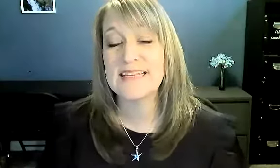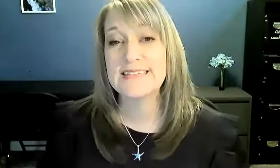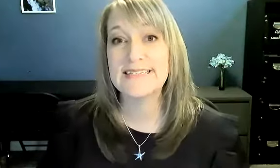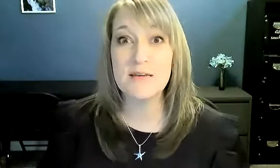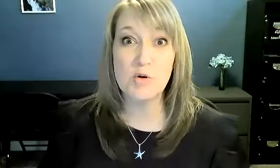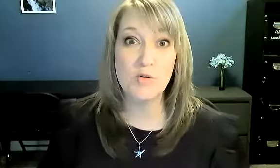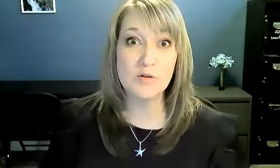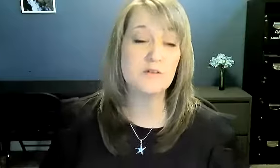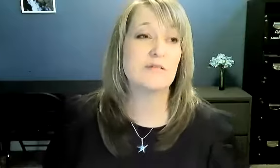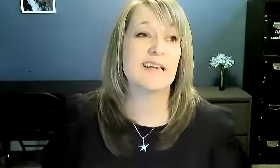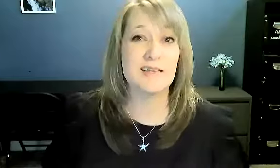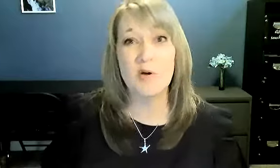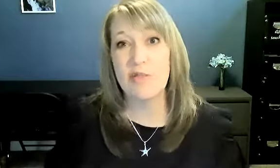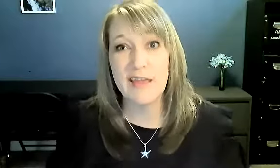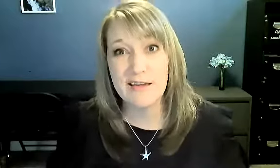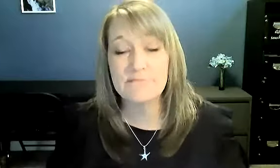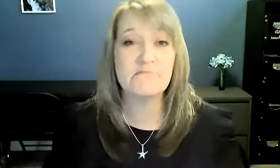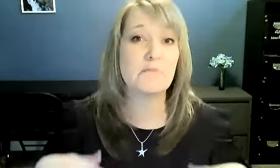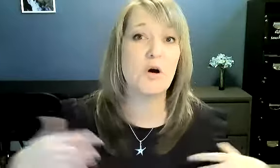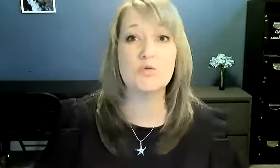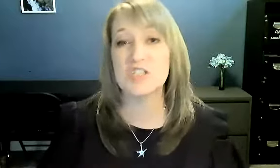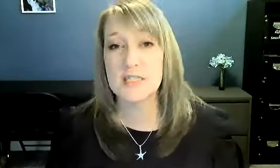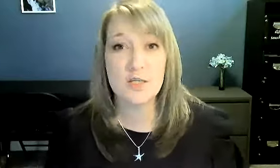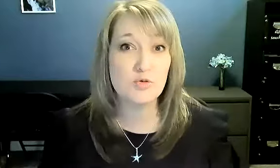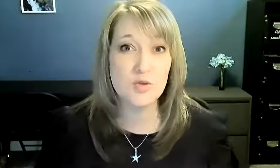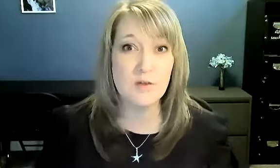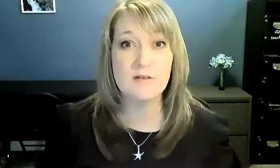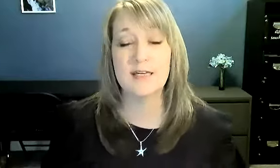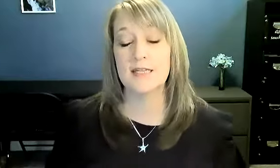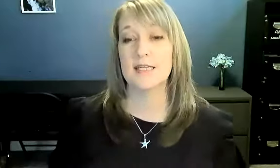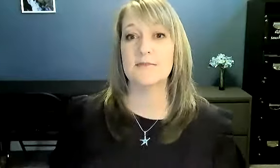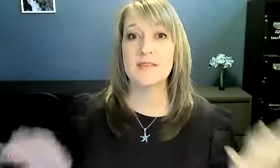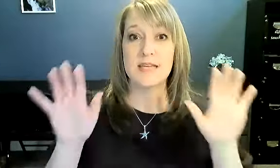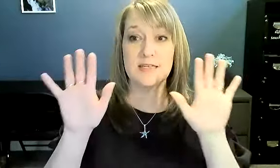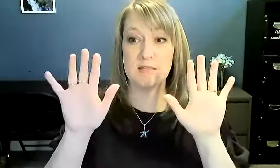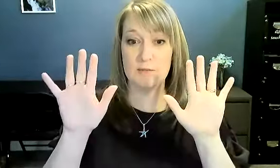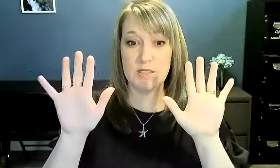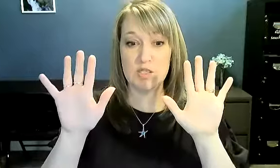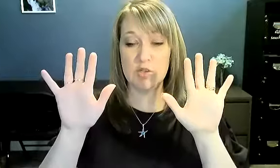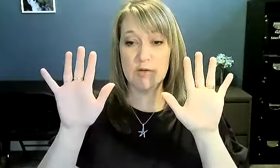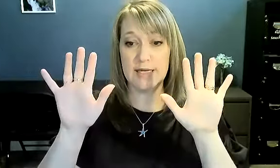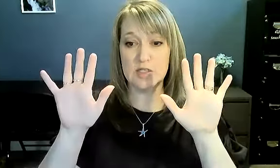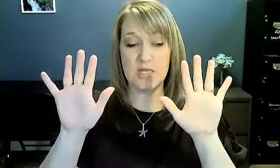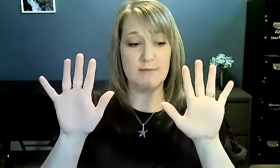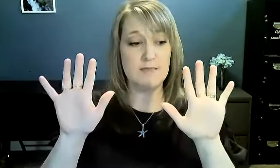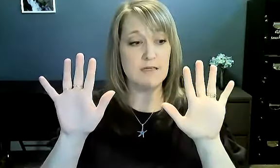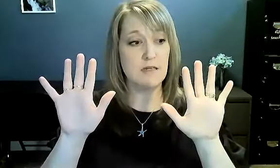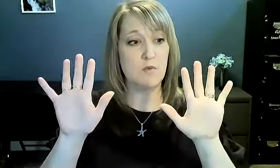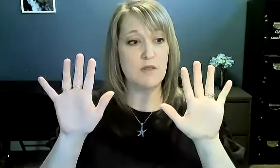Same old, like same old thing. Oh, just the usual kind of thing is going to be two hand shapes with